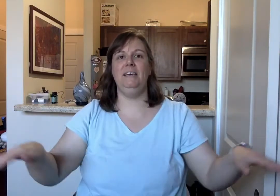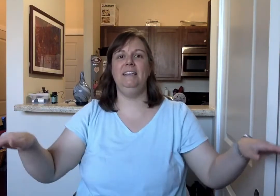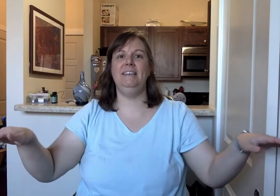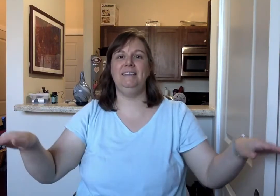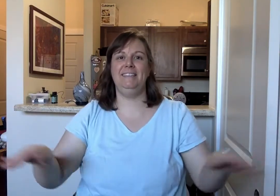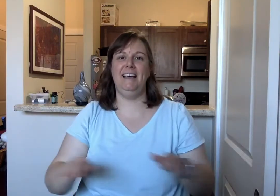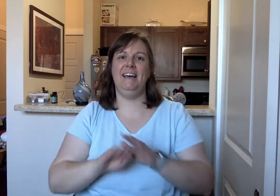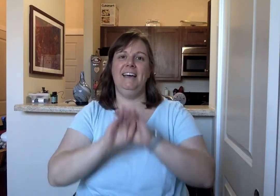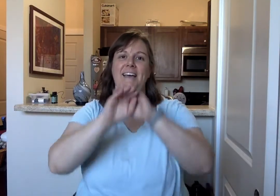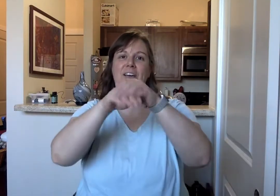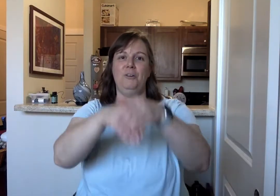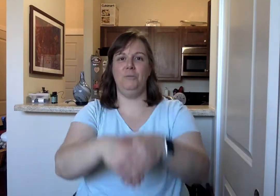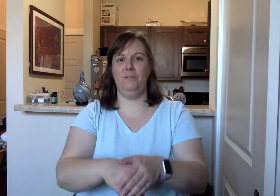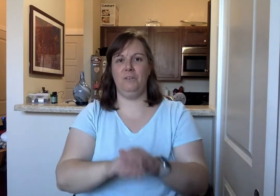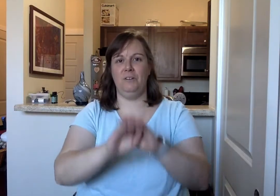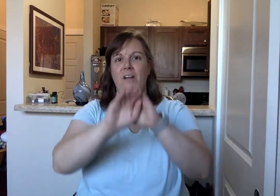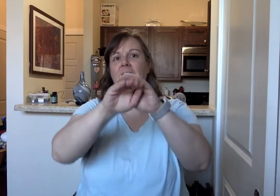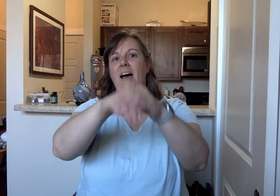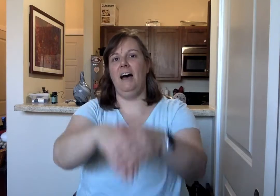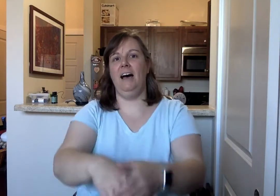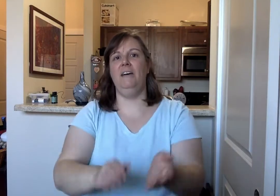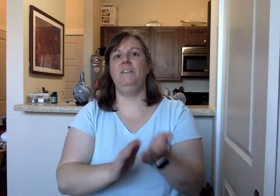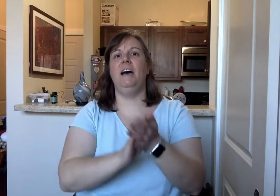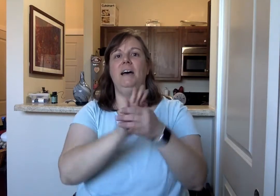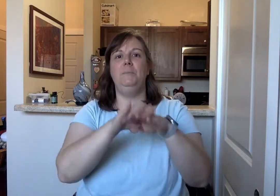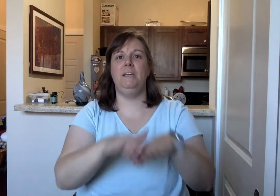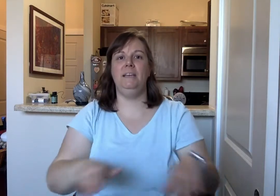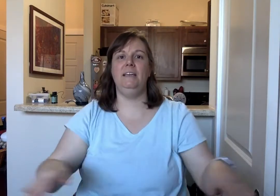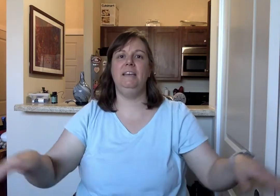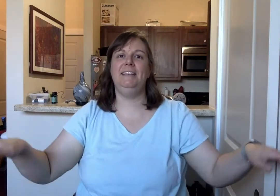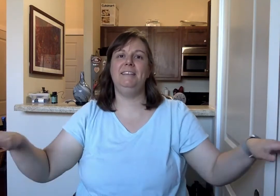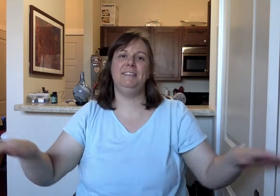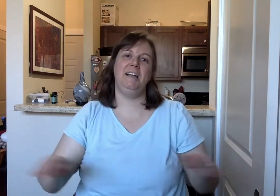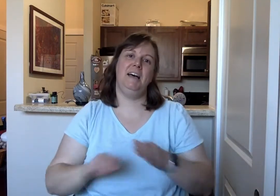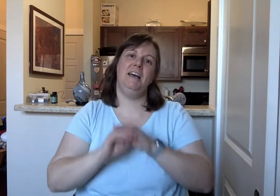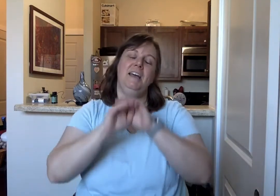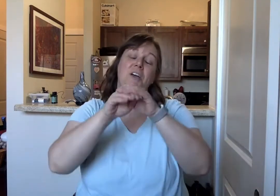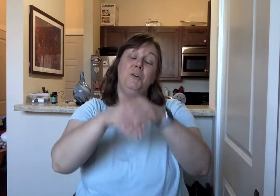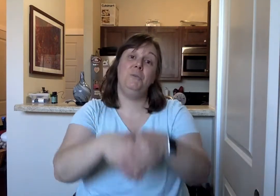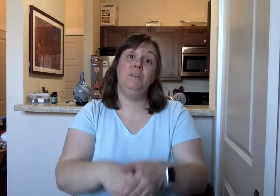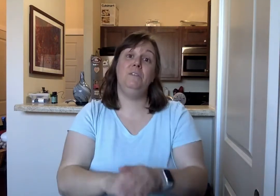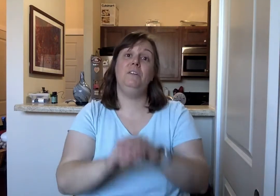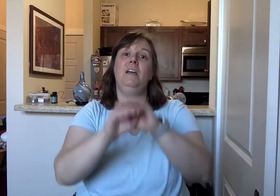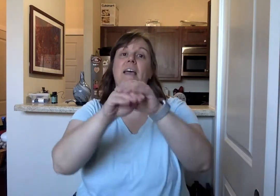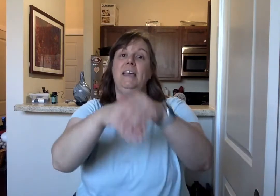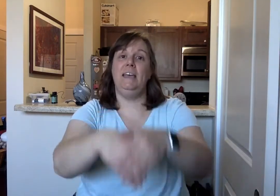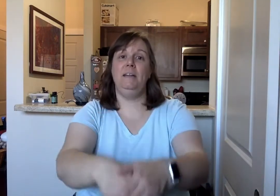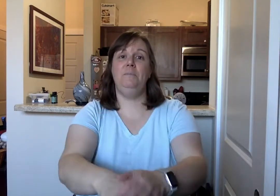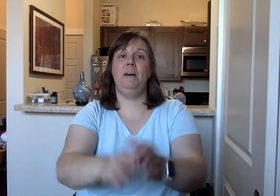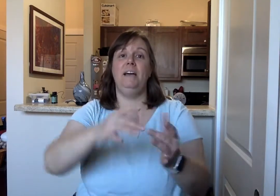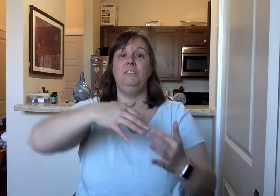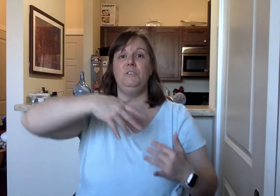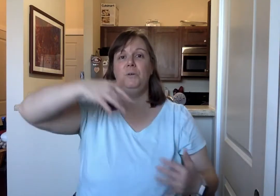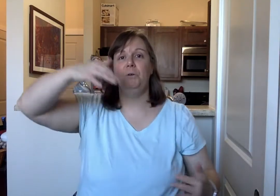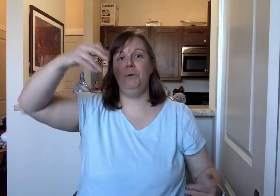like a river. I've got peace like a river in my soul.